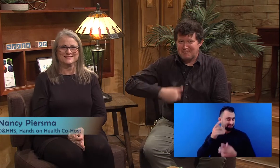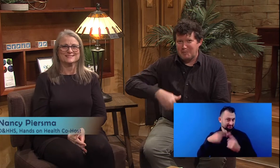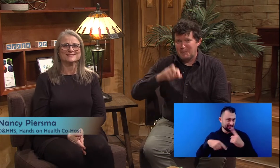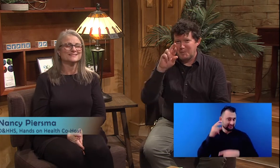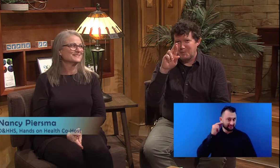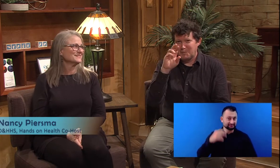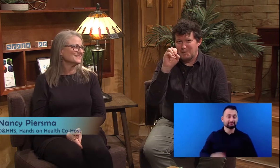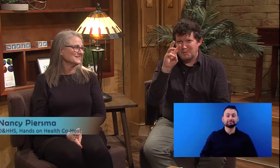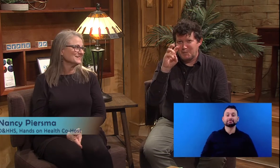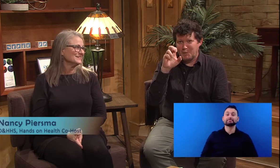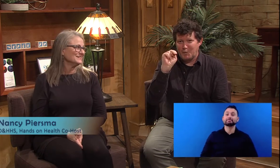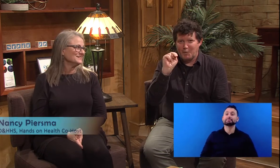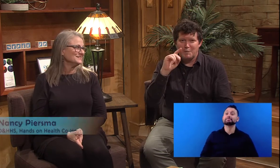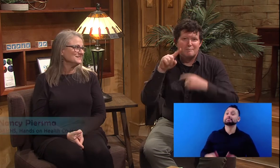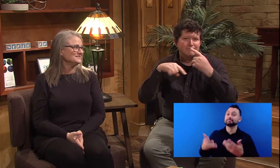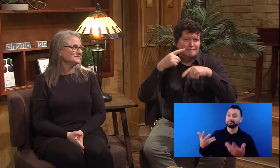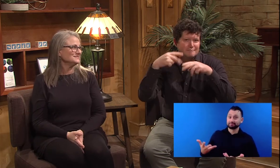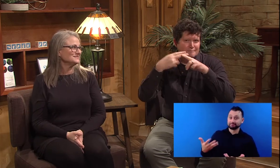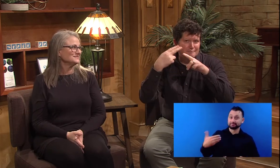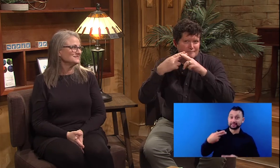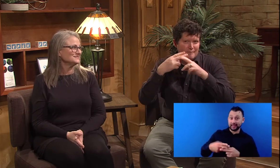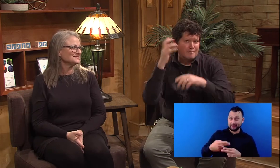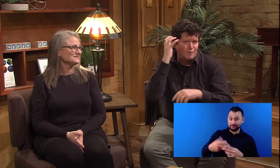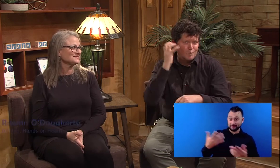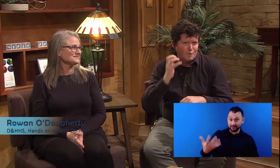Hello my name is Rowan.